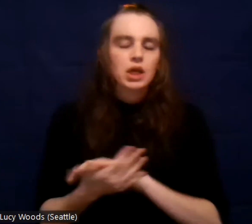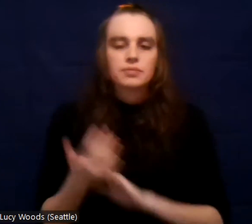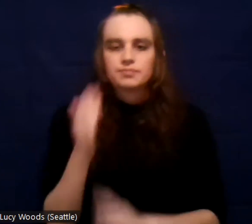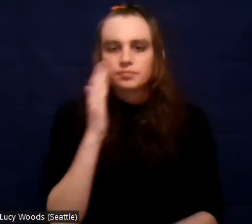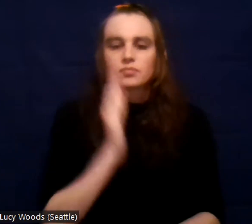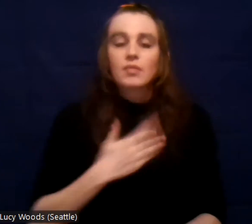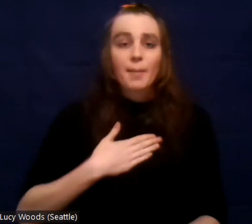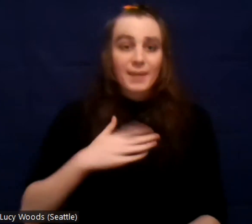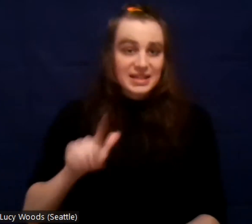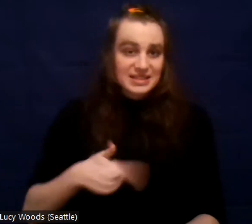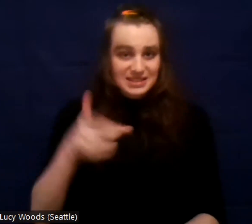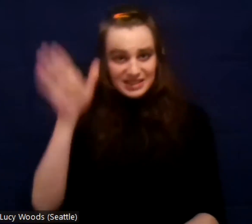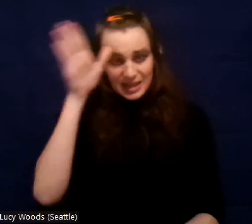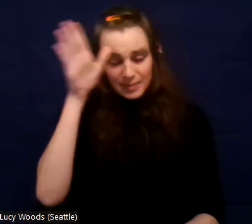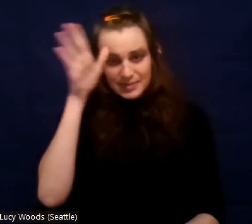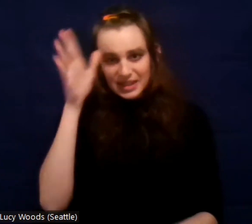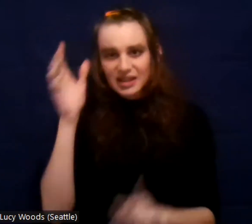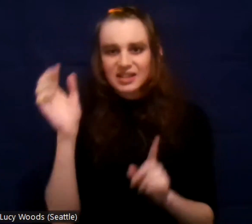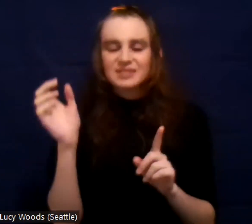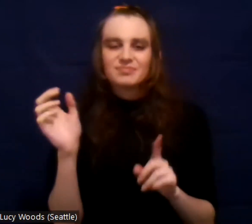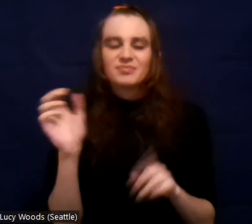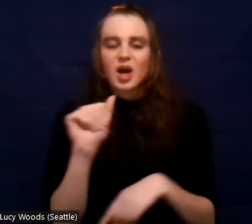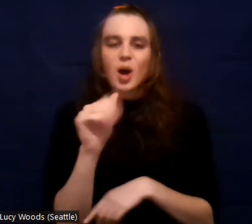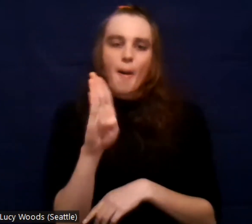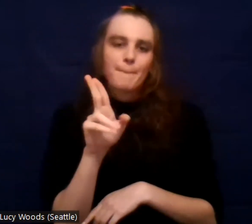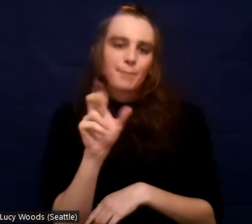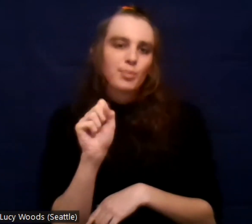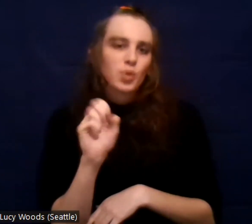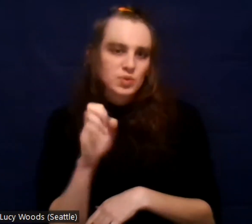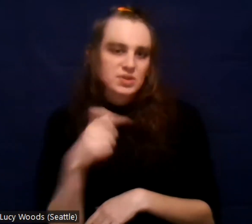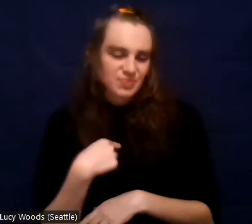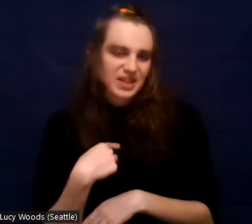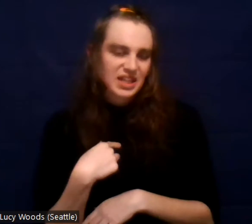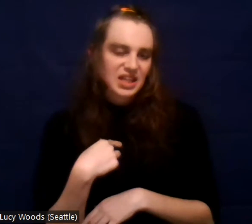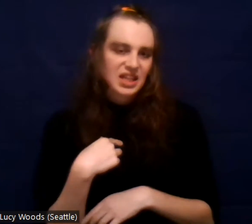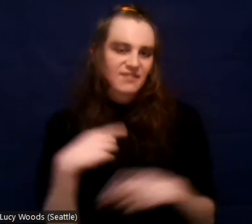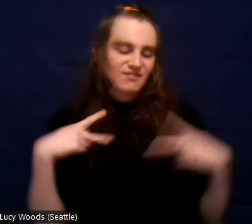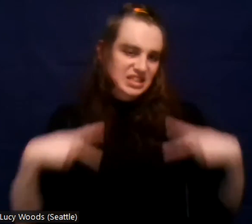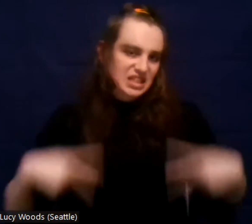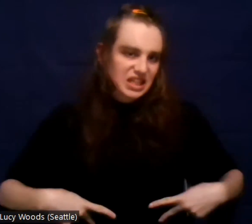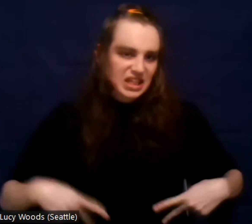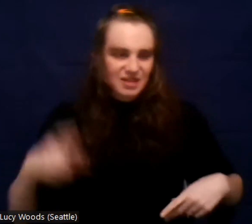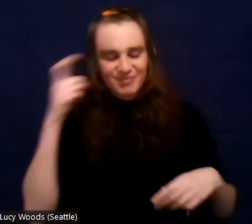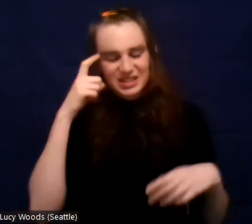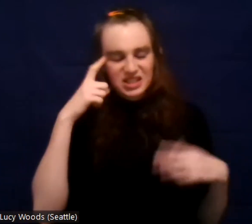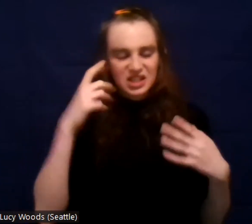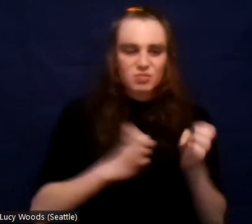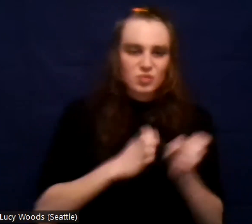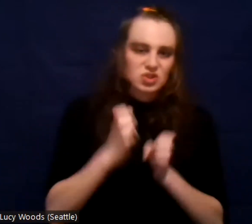abusive, physically, mentally, just emotionally, all that.